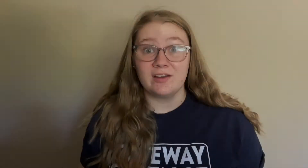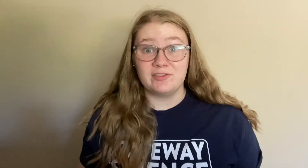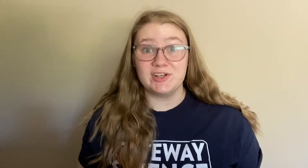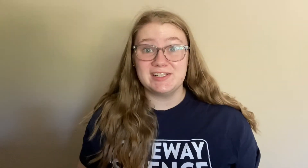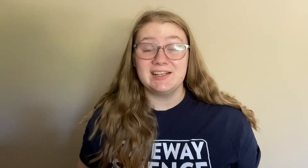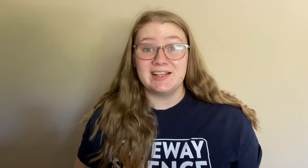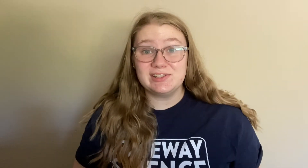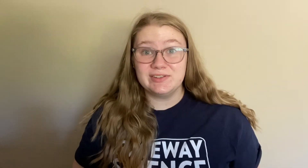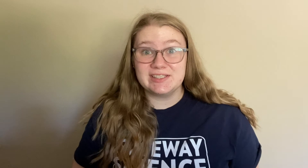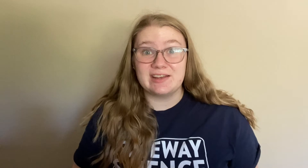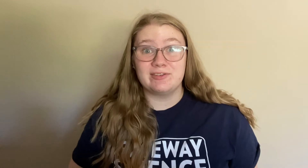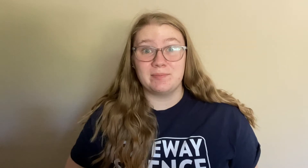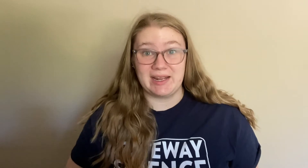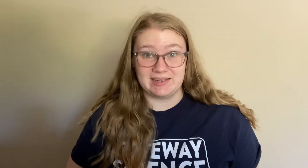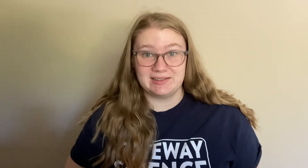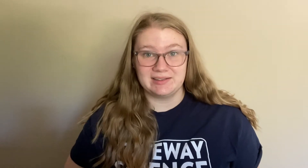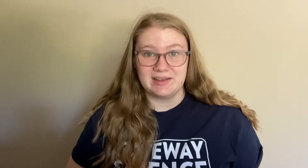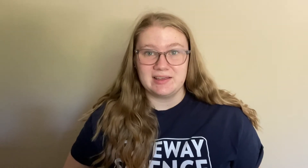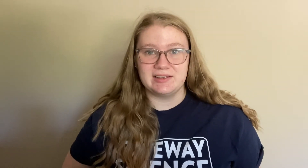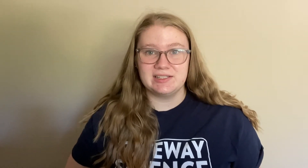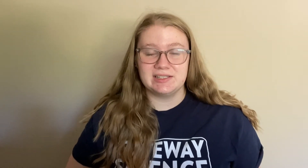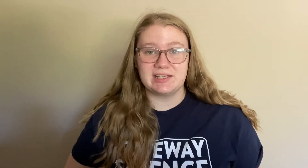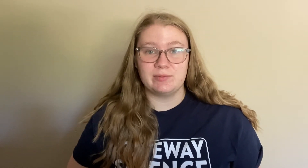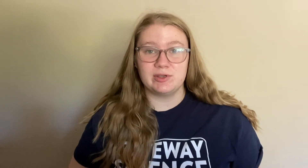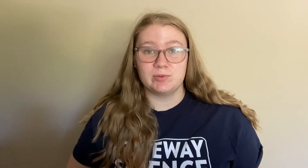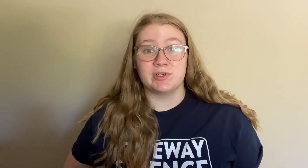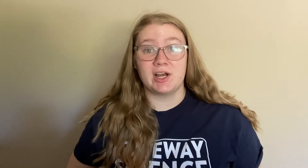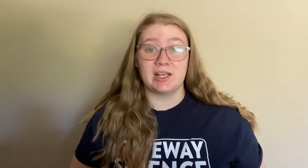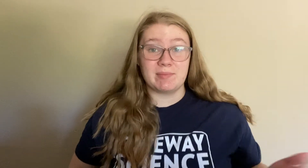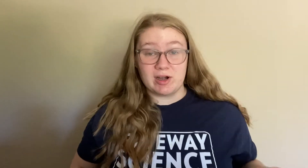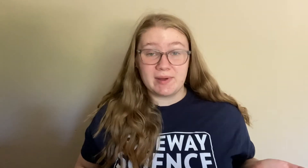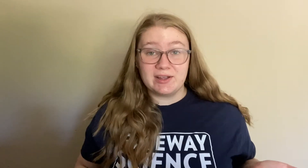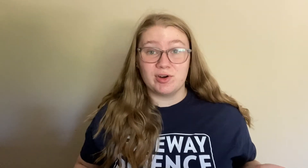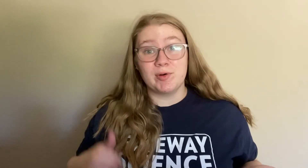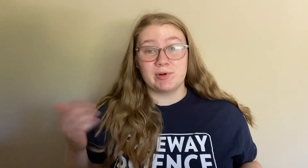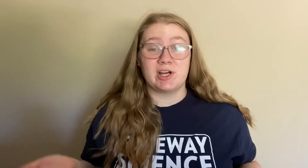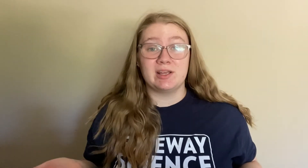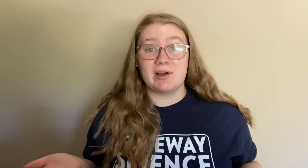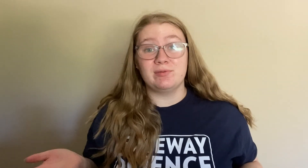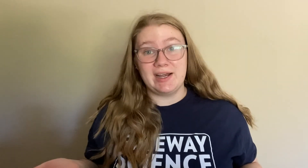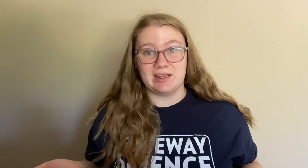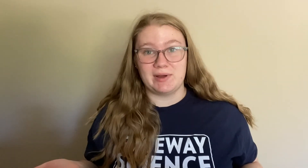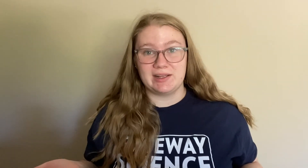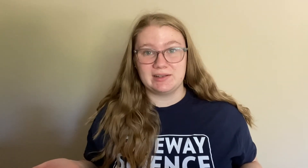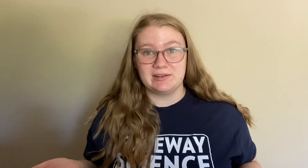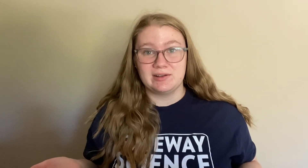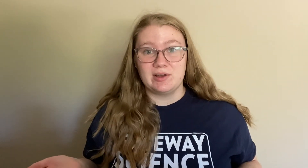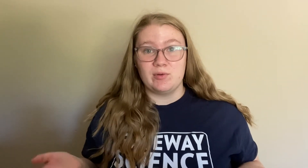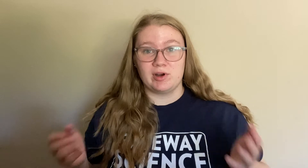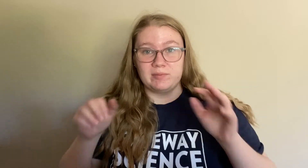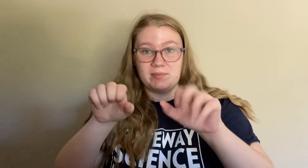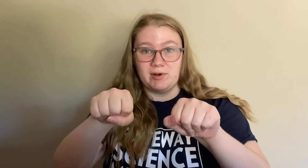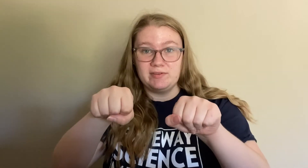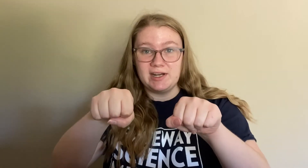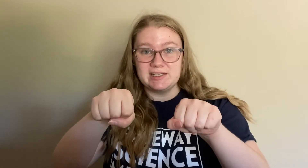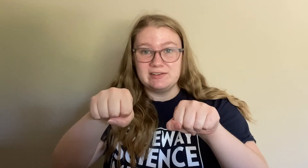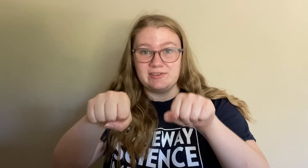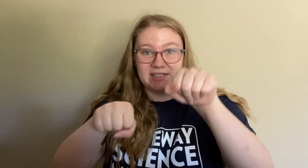First let's learn the sign for bike. This is the sign we use when we're talking about a bike or when we're talking about riding a bike. We're going to put both of our hands in fists